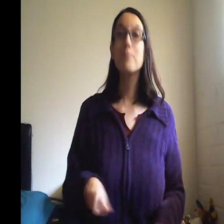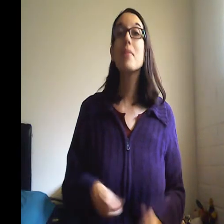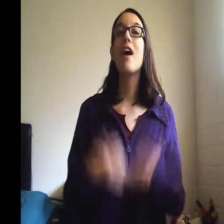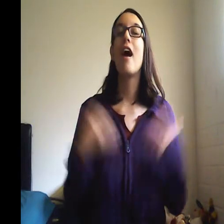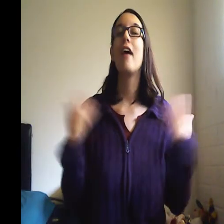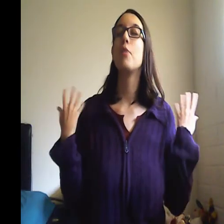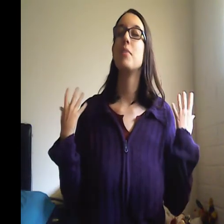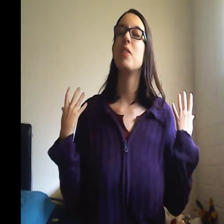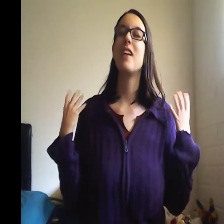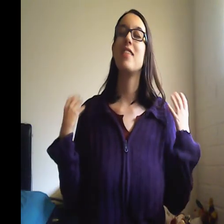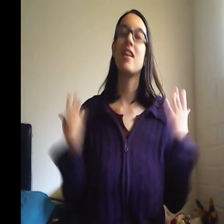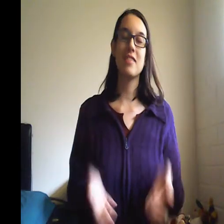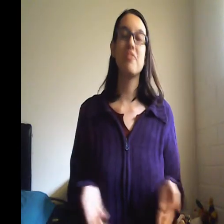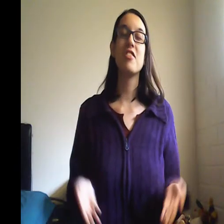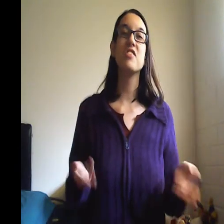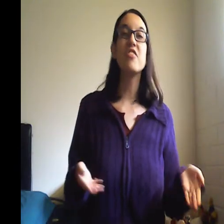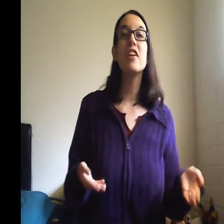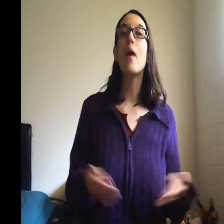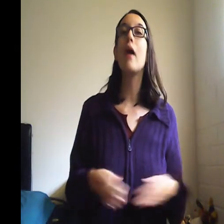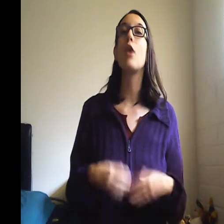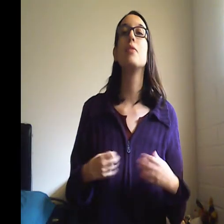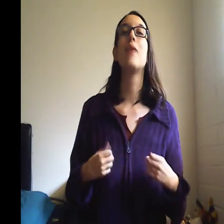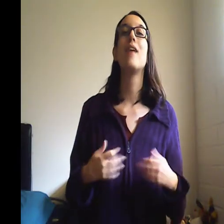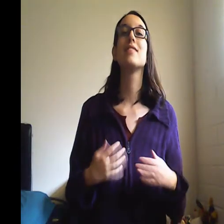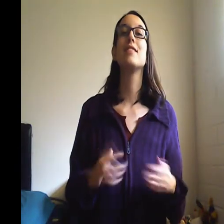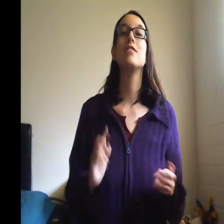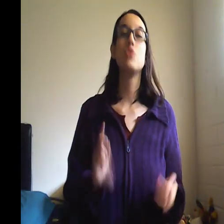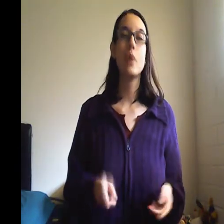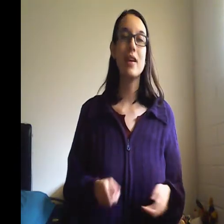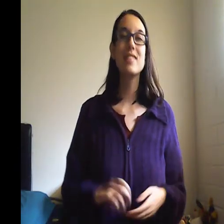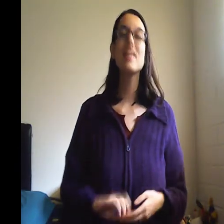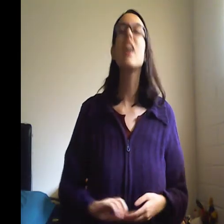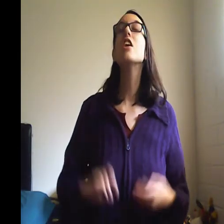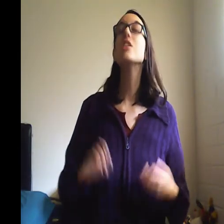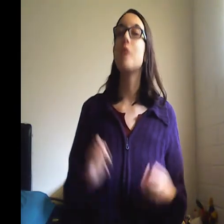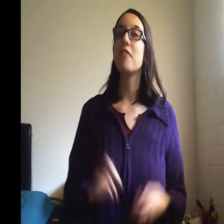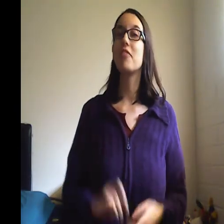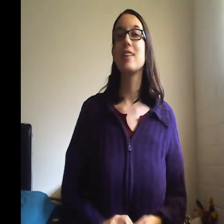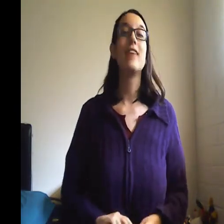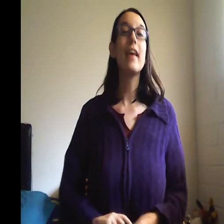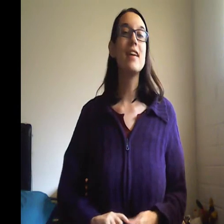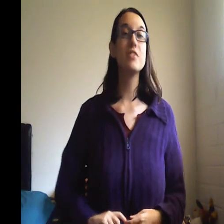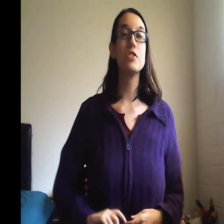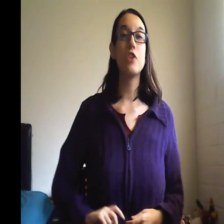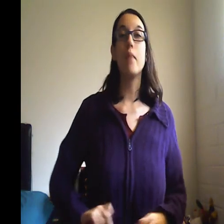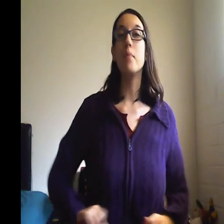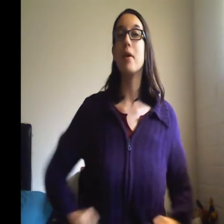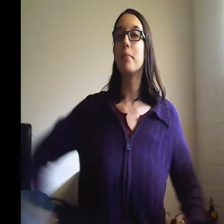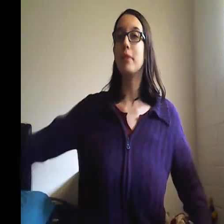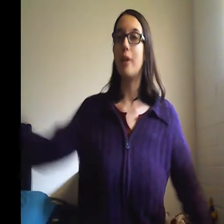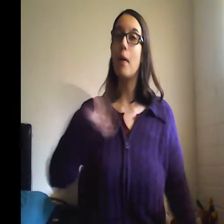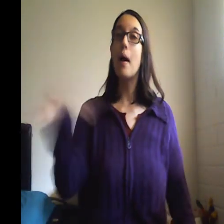I hope you guys, that's it for this video. I hope you guys enjoyed it. Do not forget to like and subscribe button below. Bye!